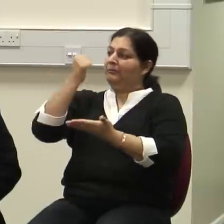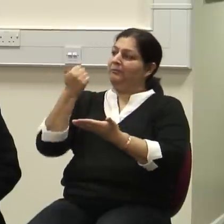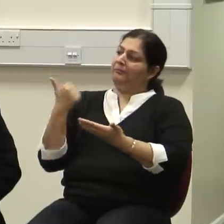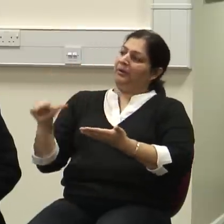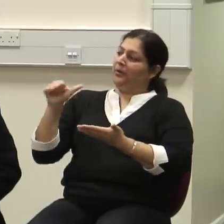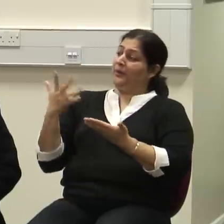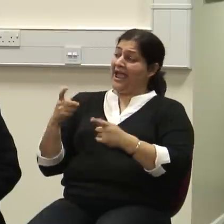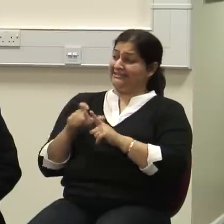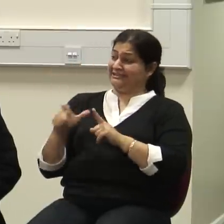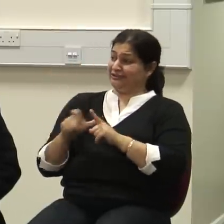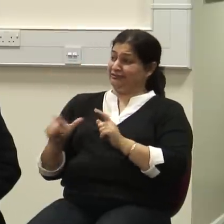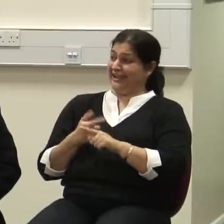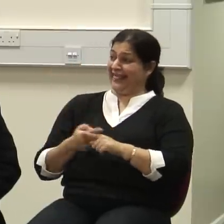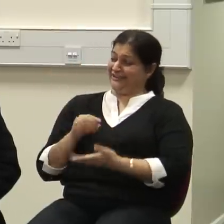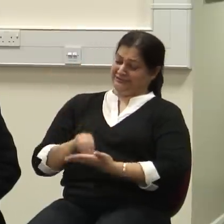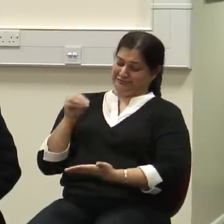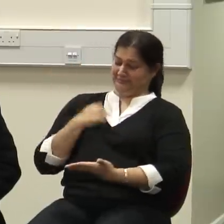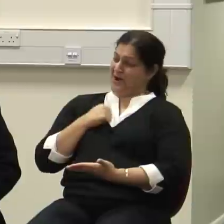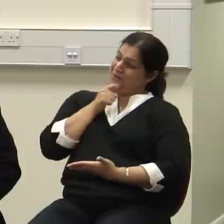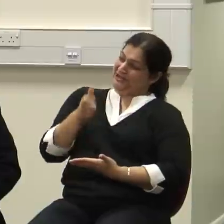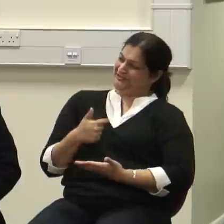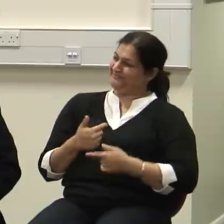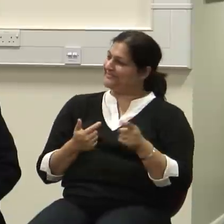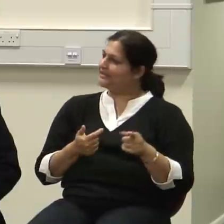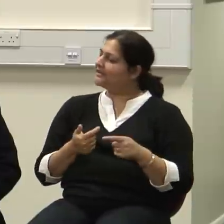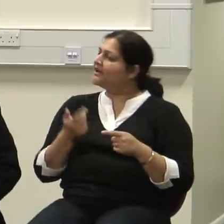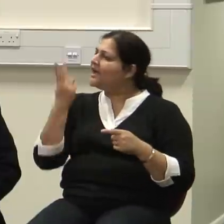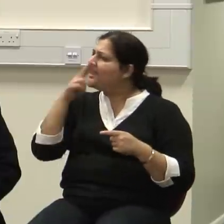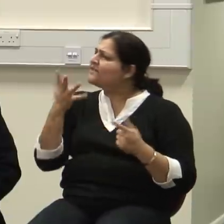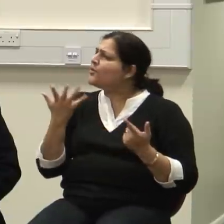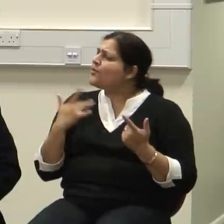which I am very proud. We live in a pharmacocracy.